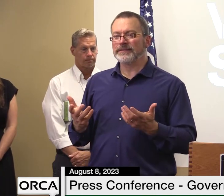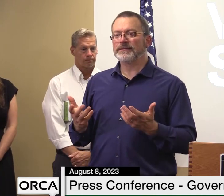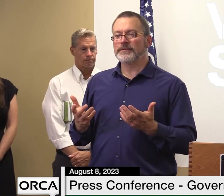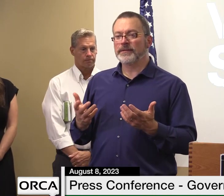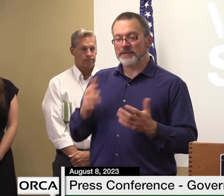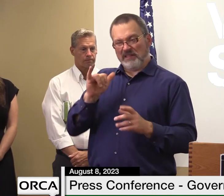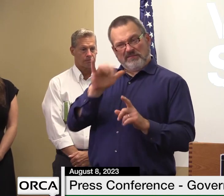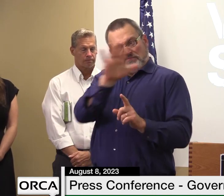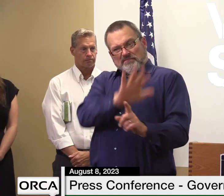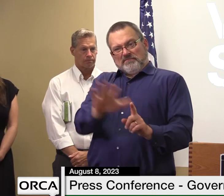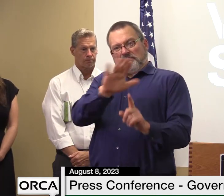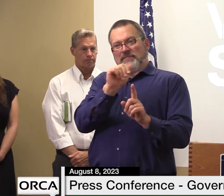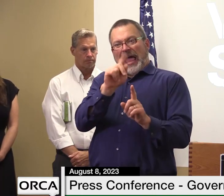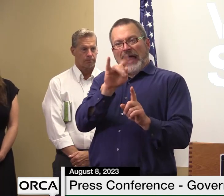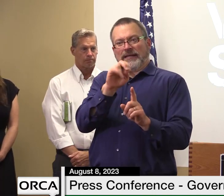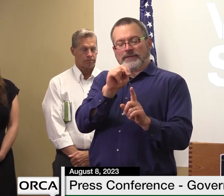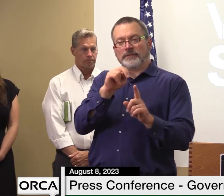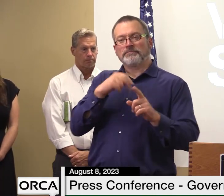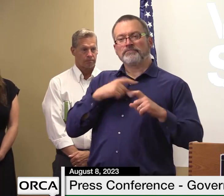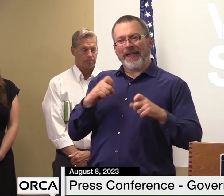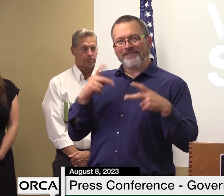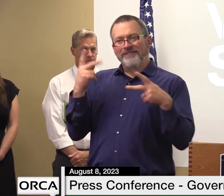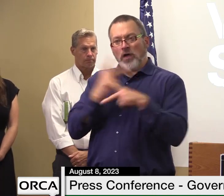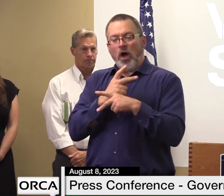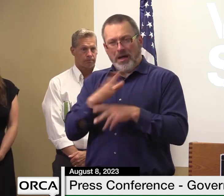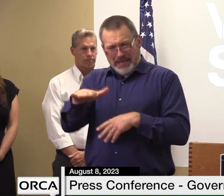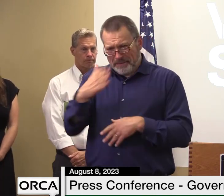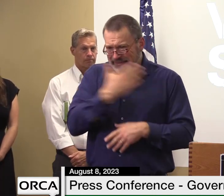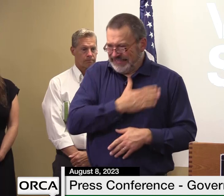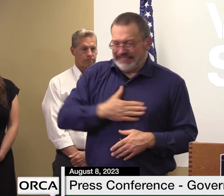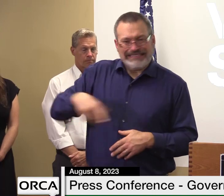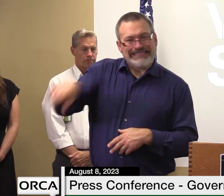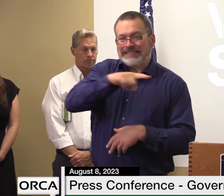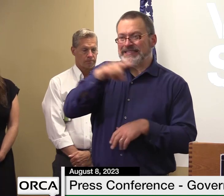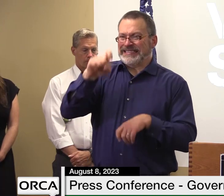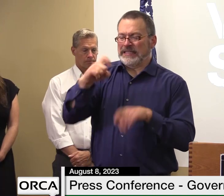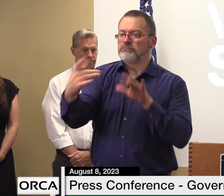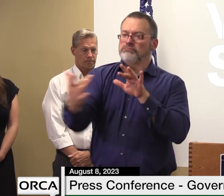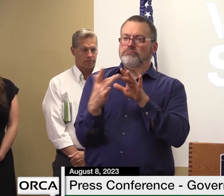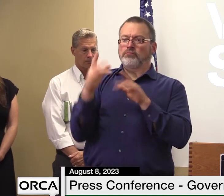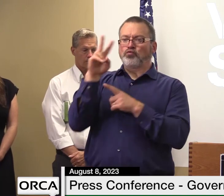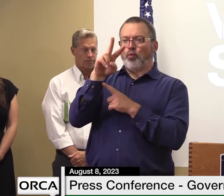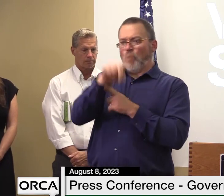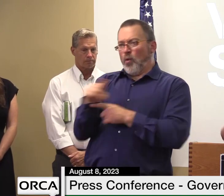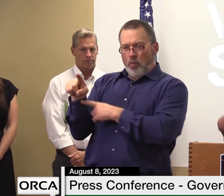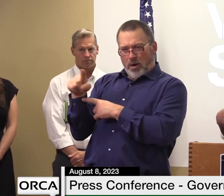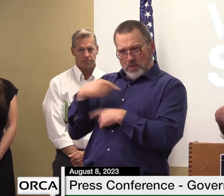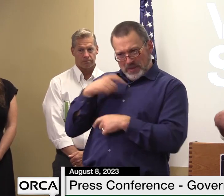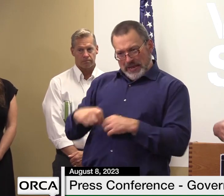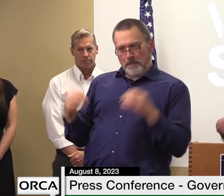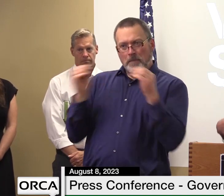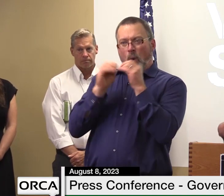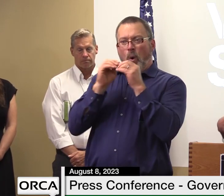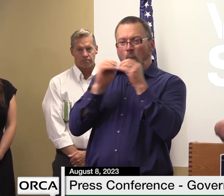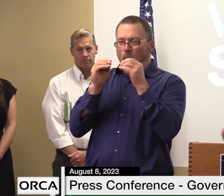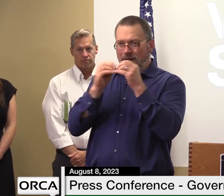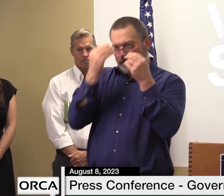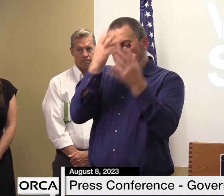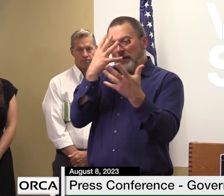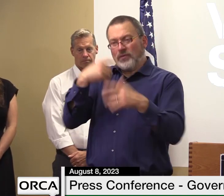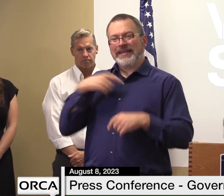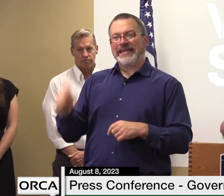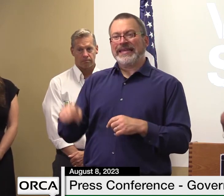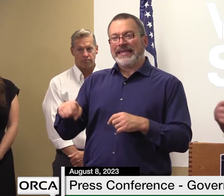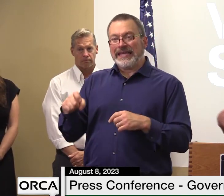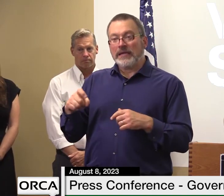want people to still report to 2-1-1 um so that we can determine whether we can meet